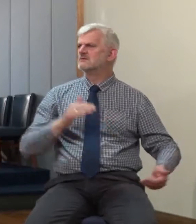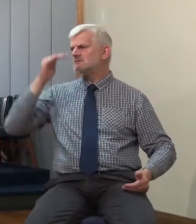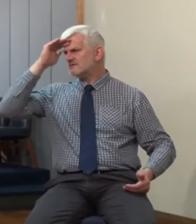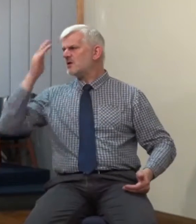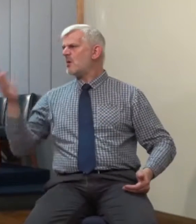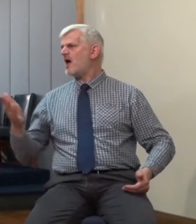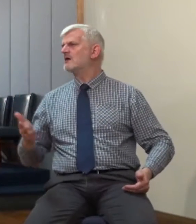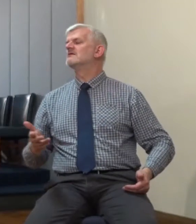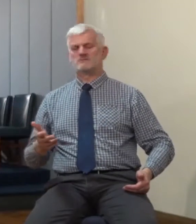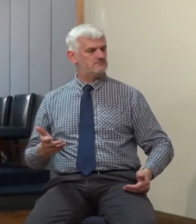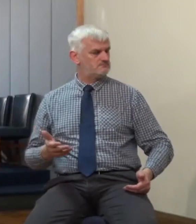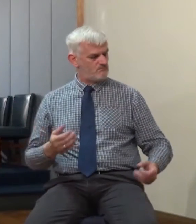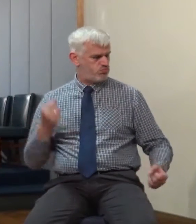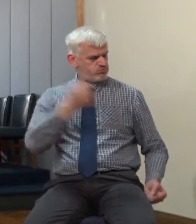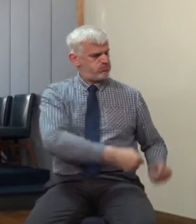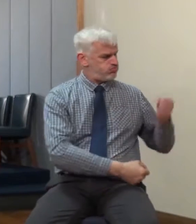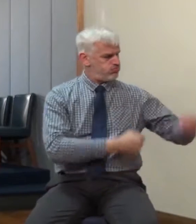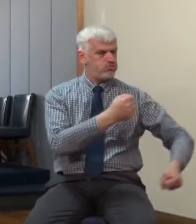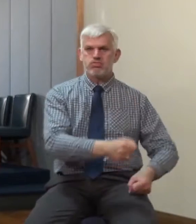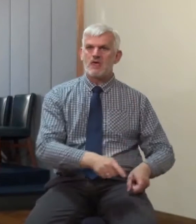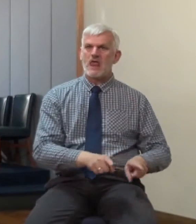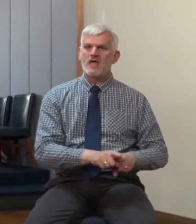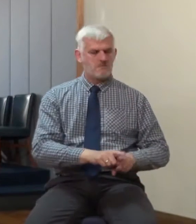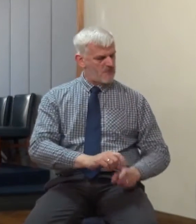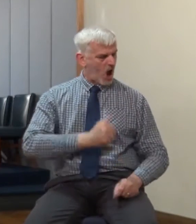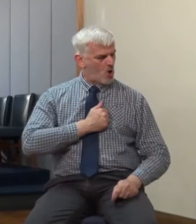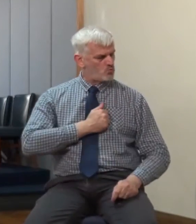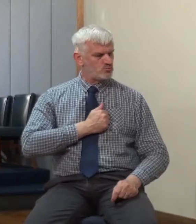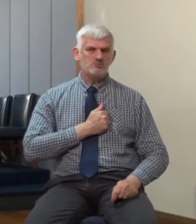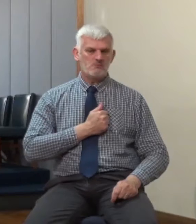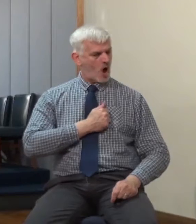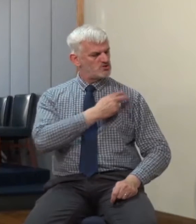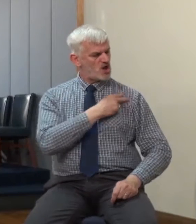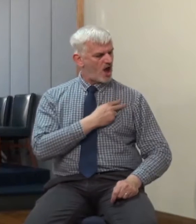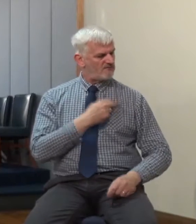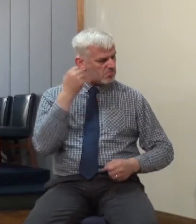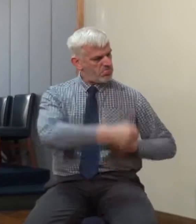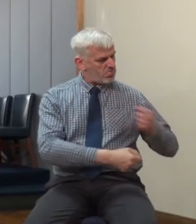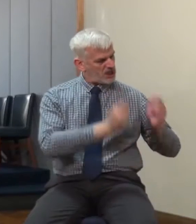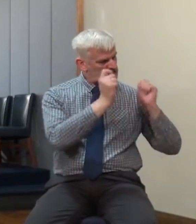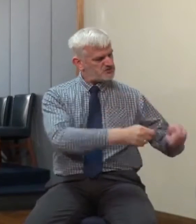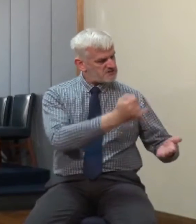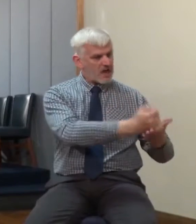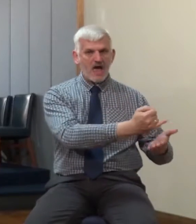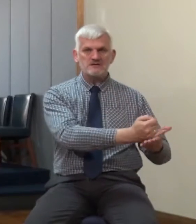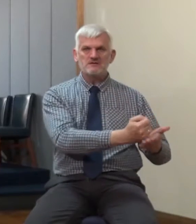his own servants they're his Lord's servants he has the privilege of being the